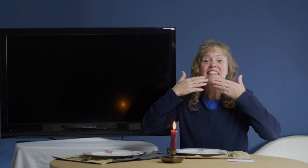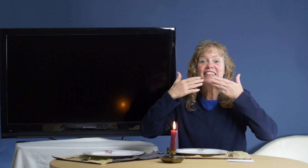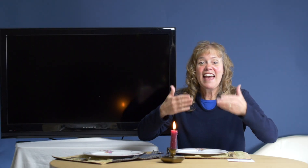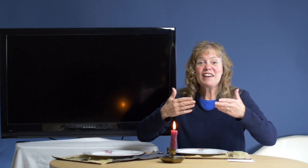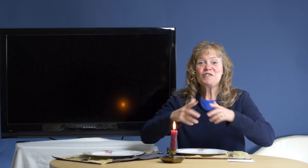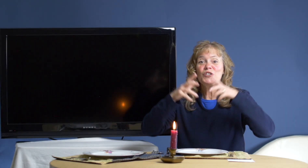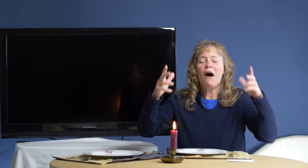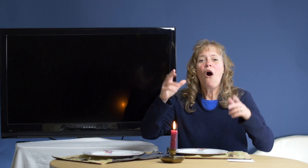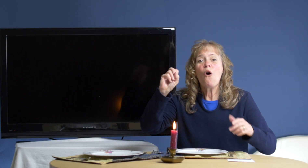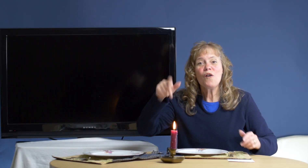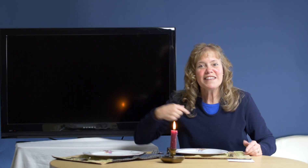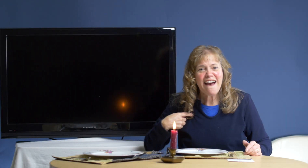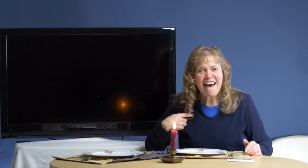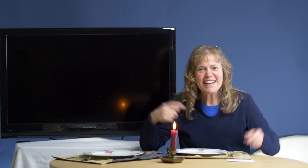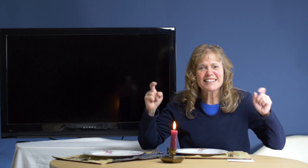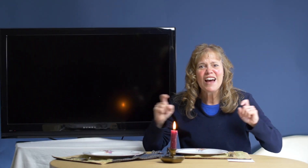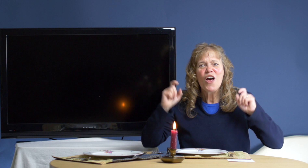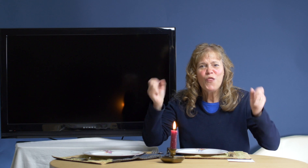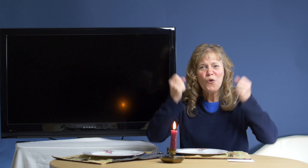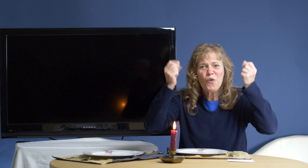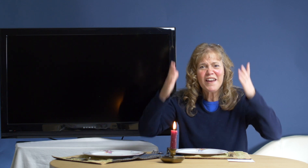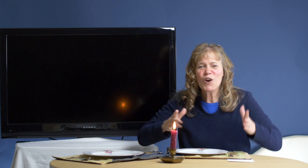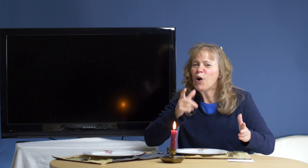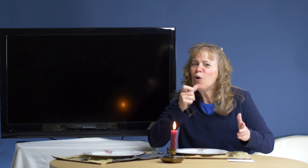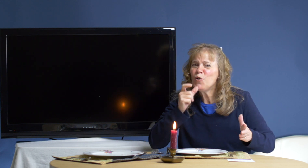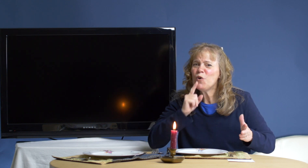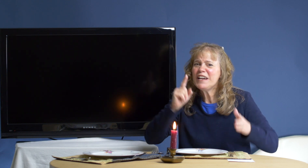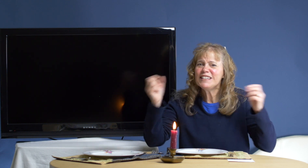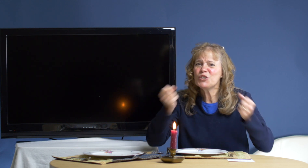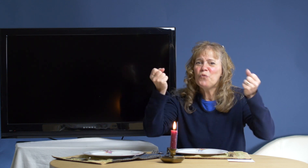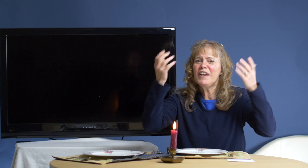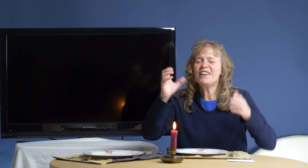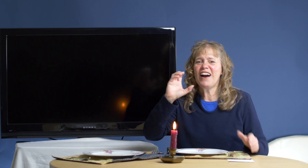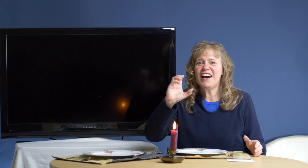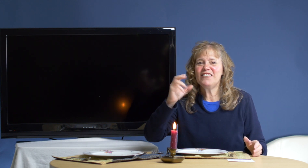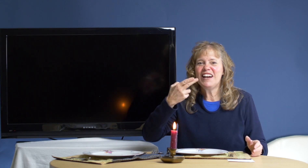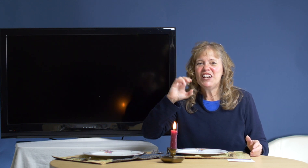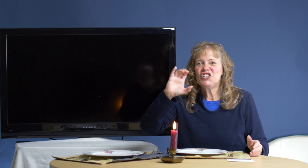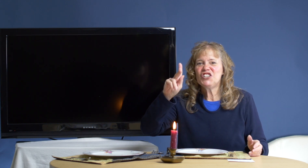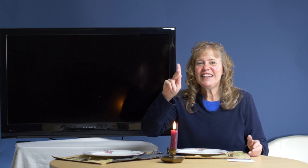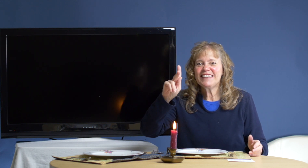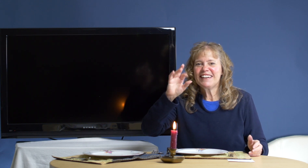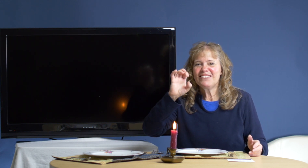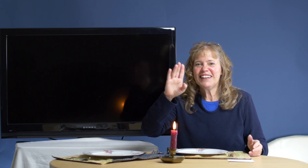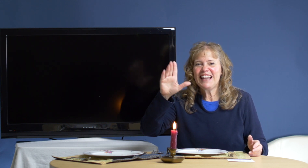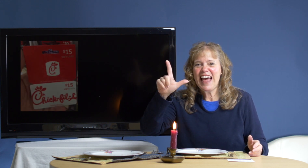Thank you so. Oh, yes. The winner. Who is the winner of Chick-fil-A